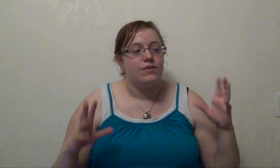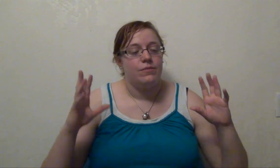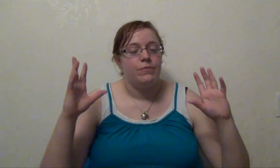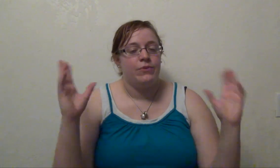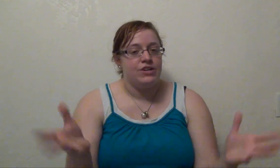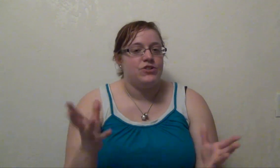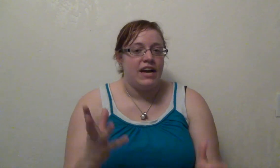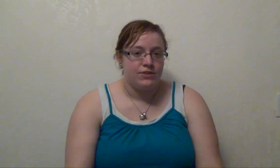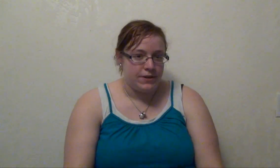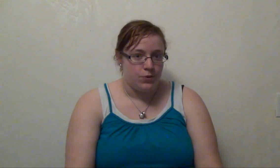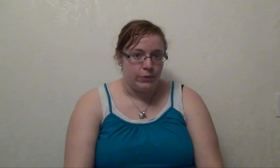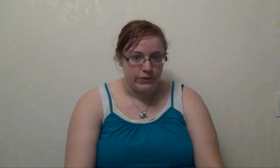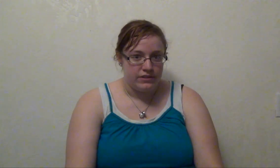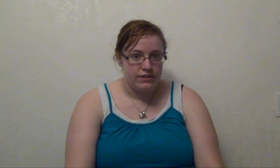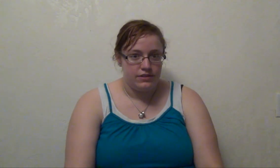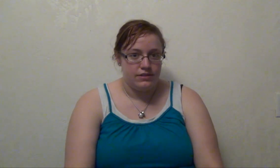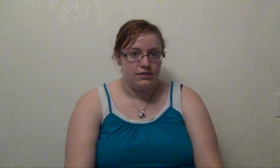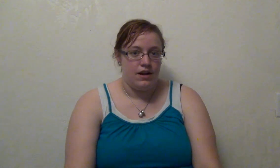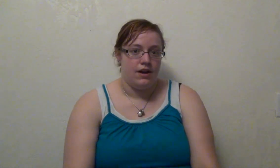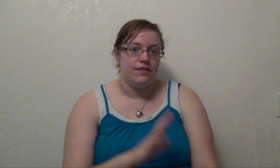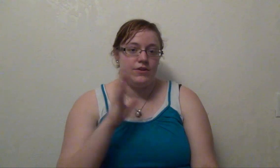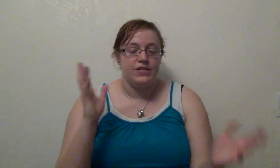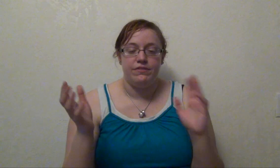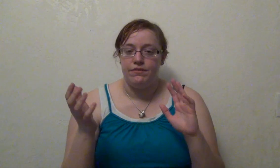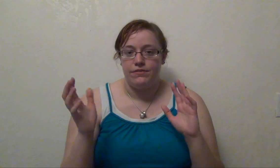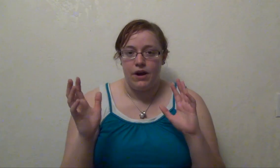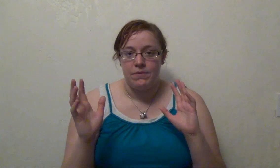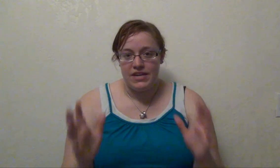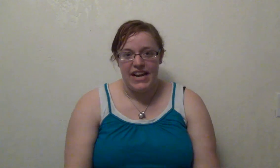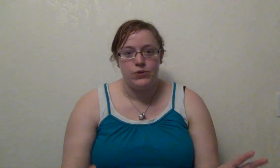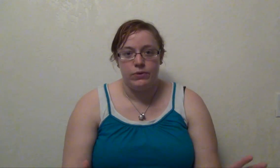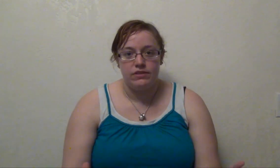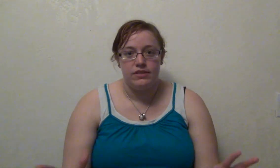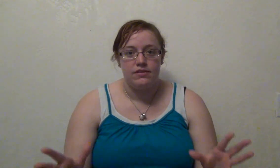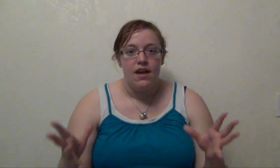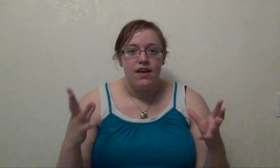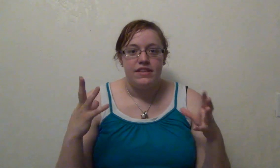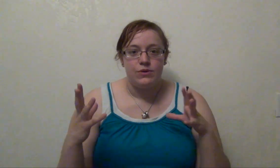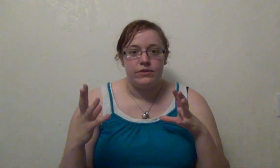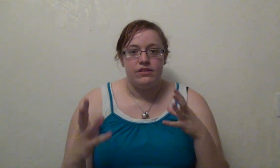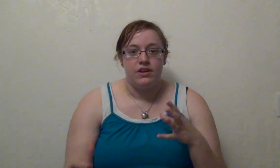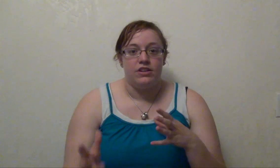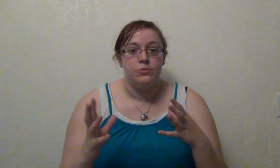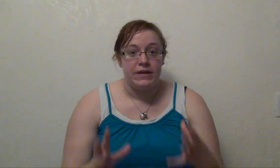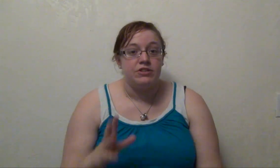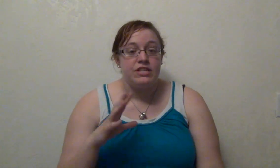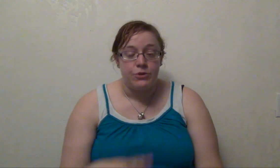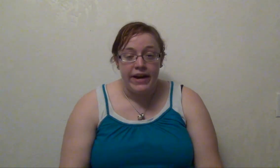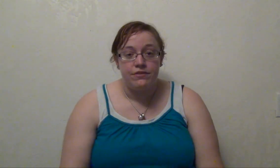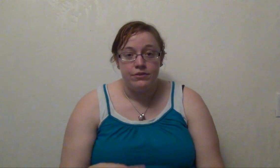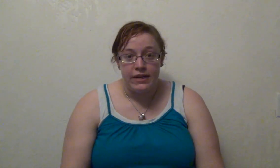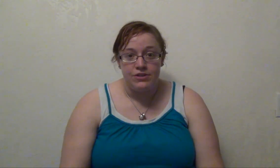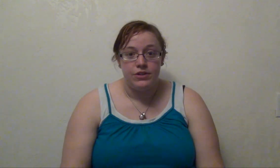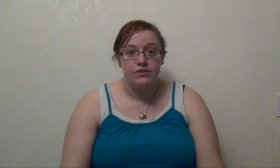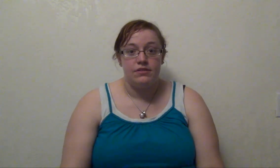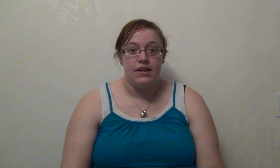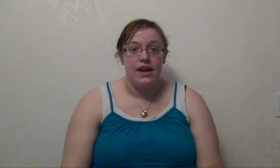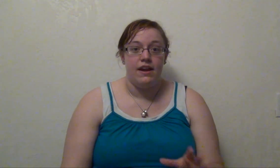rangers have special horses. They're different from the knight's horses. These horses are specially trained for rangers. They